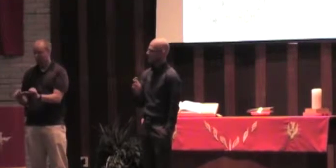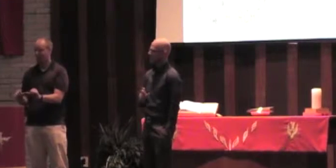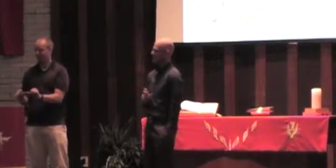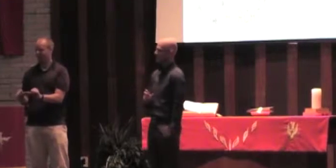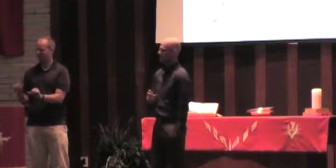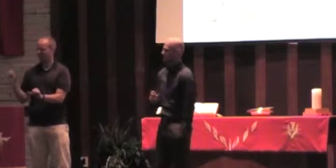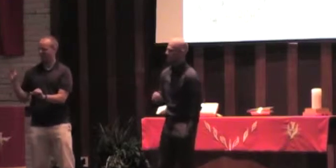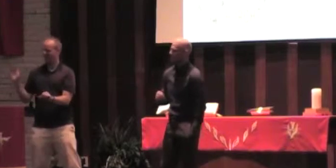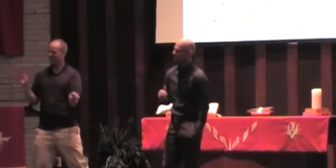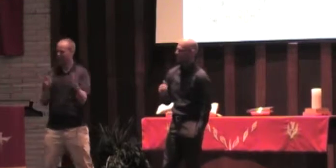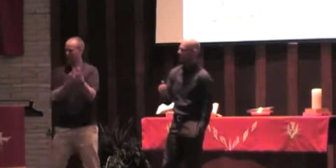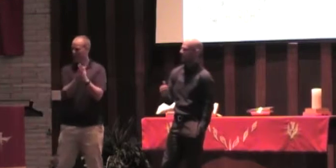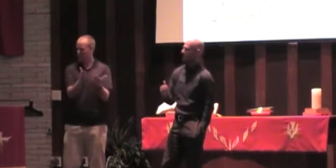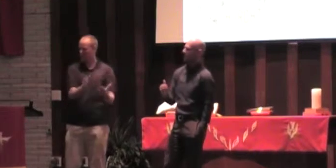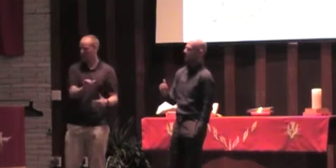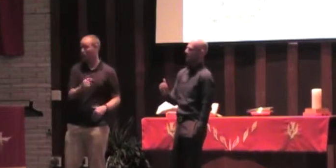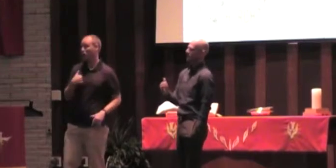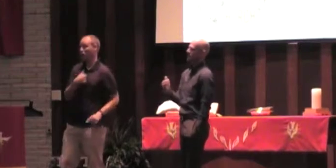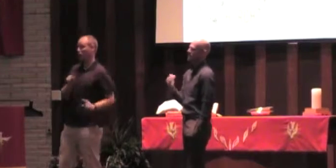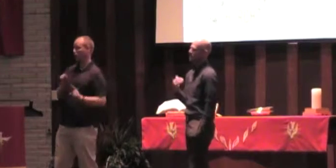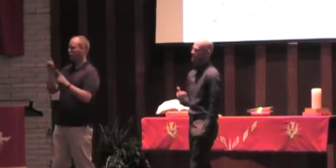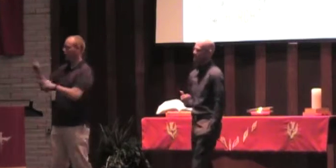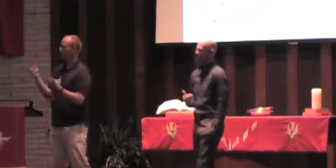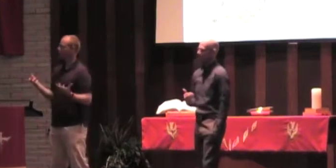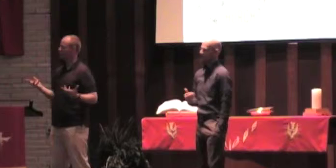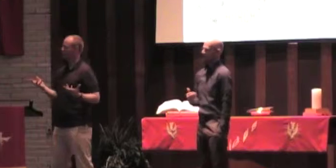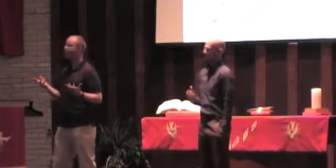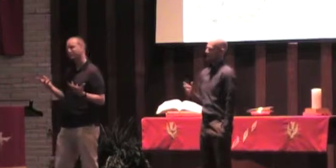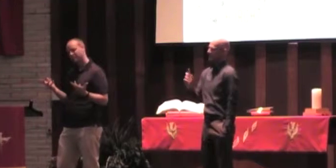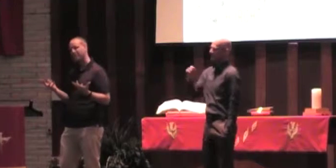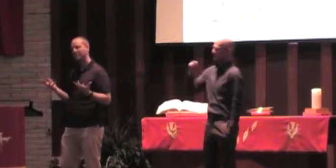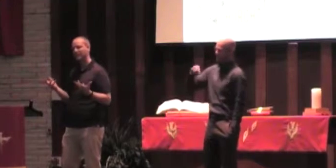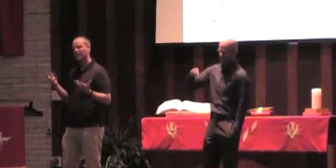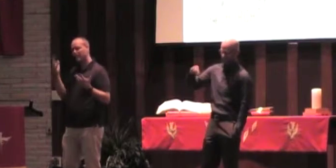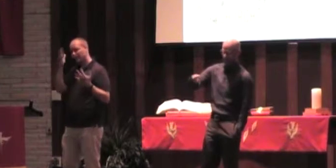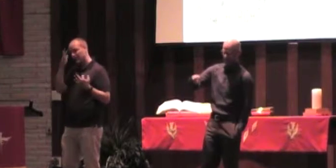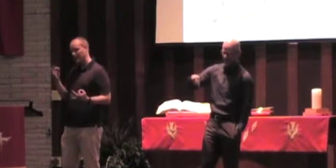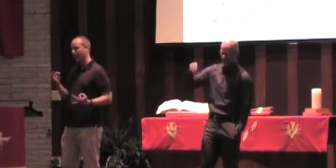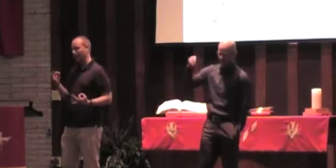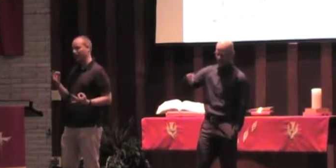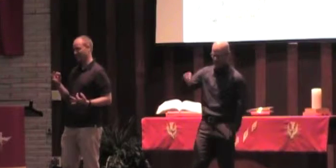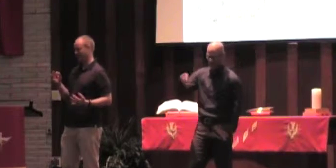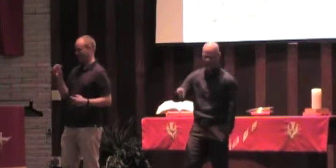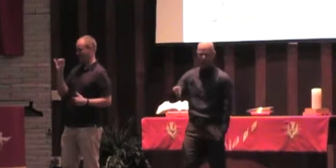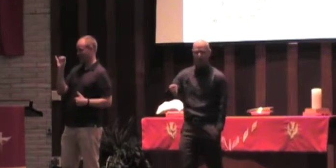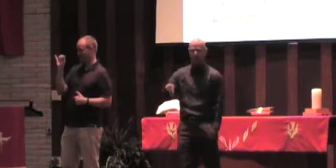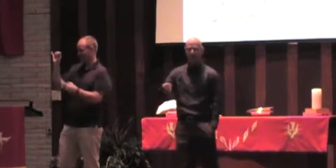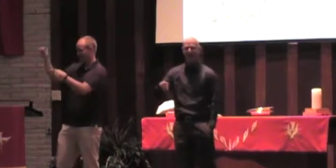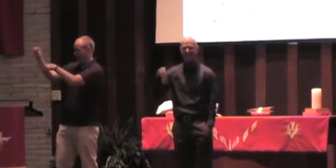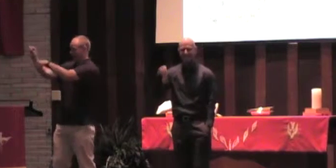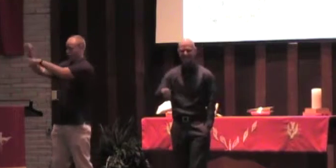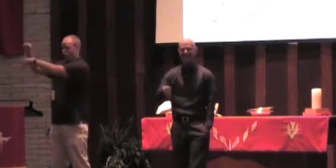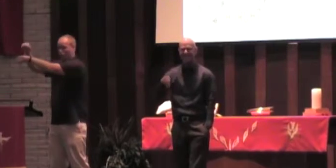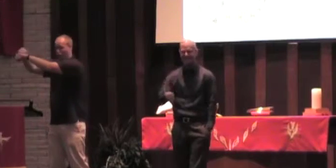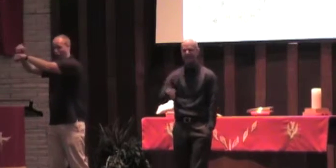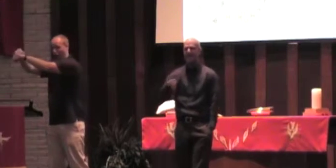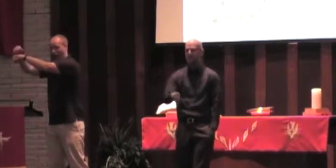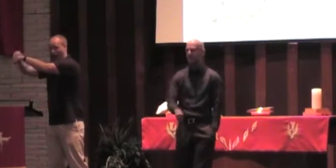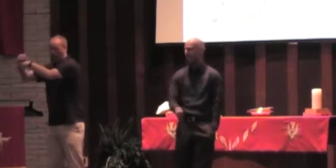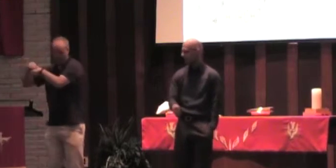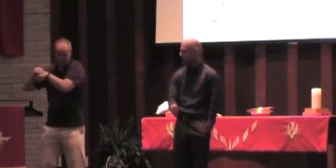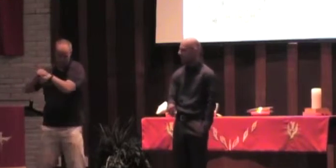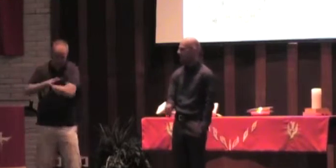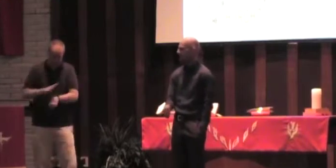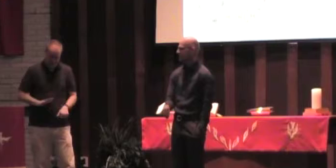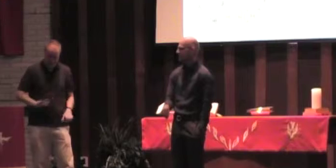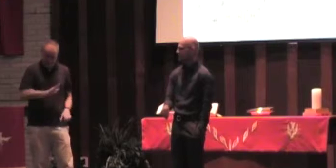And on one occasion, we were there, and we just decided, this god, this power, has this city